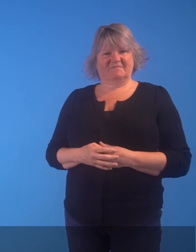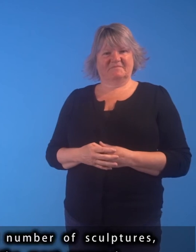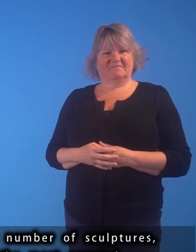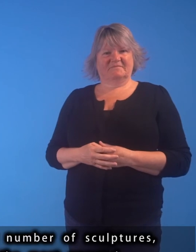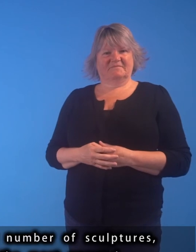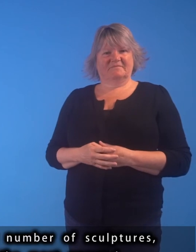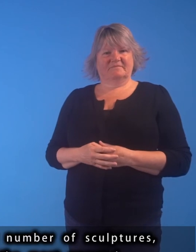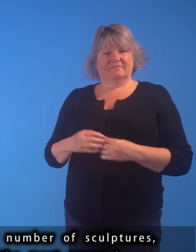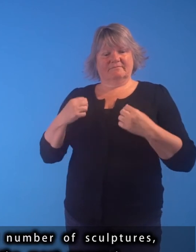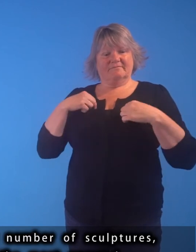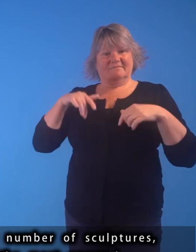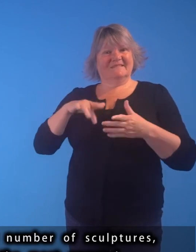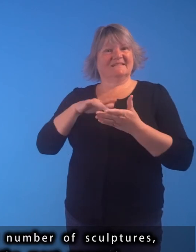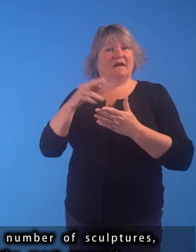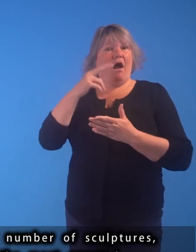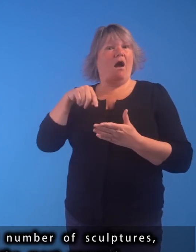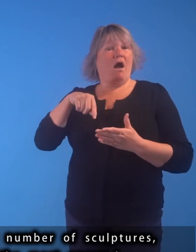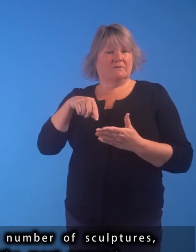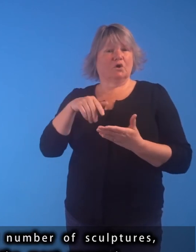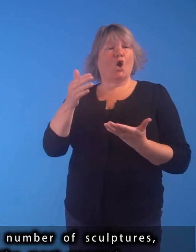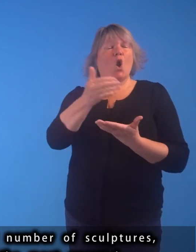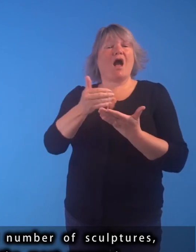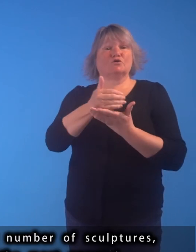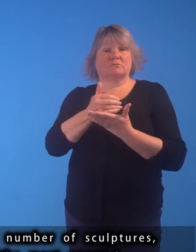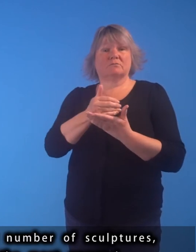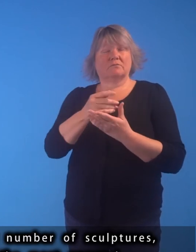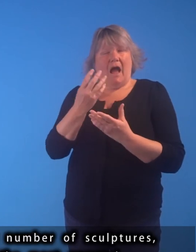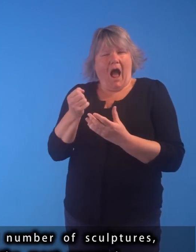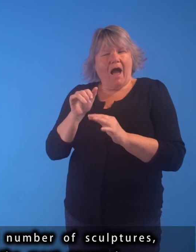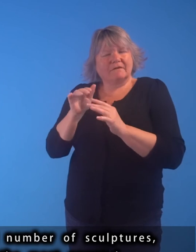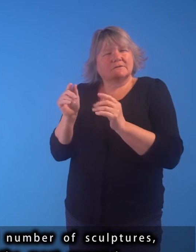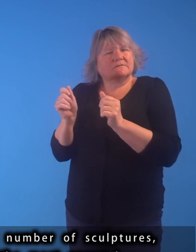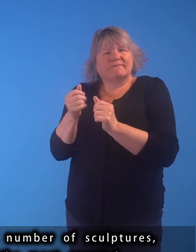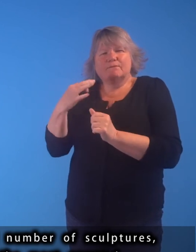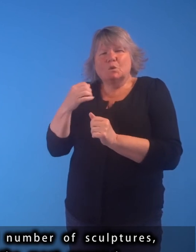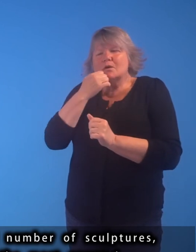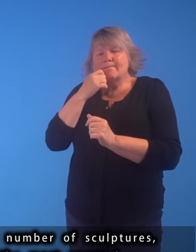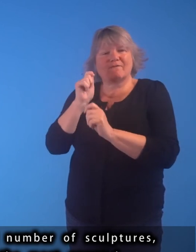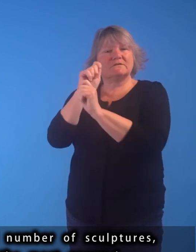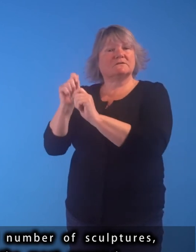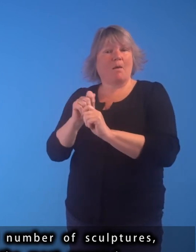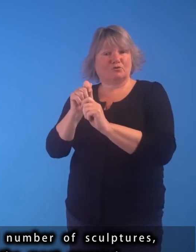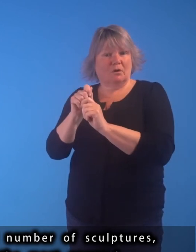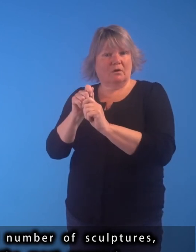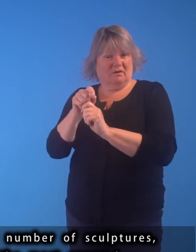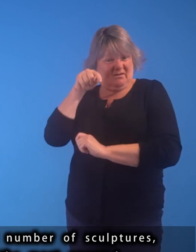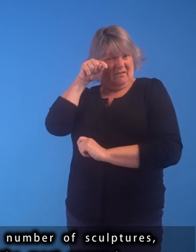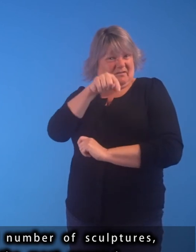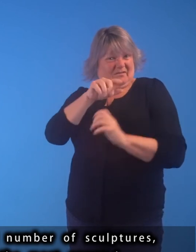The city's collection includes a small number of sculptures, of which this has to be